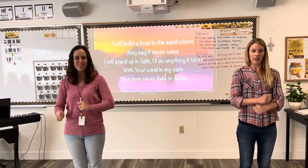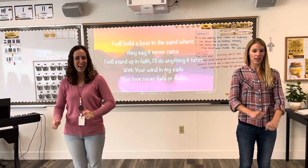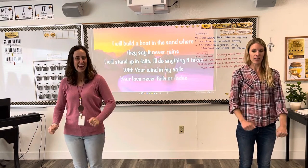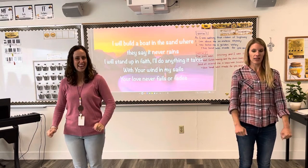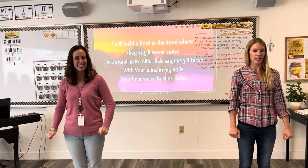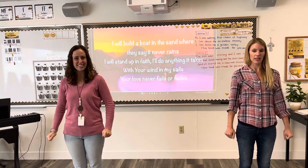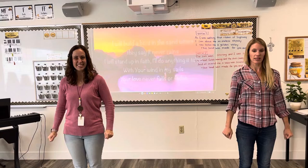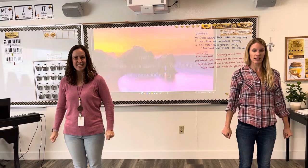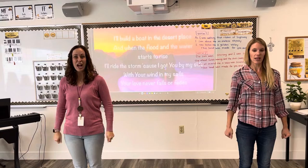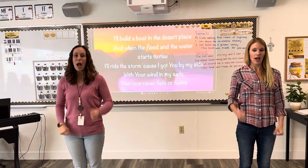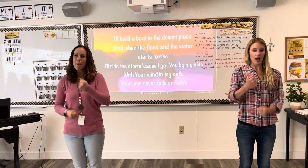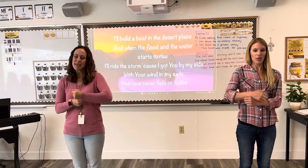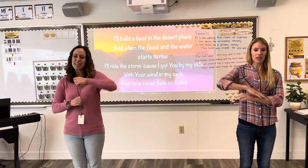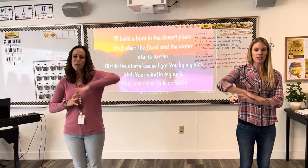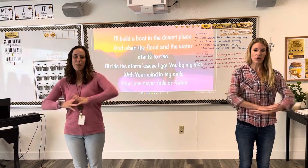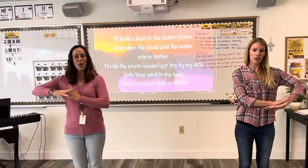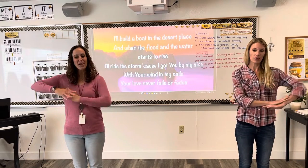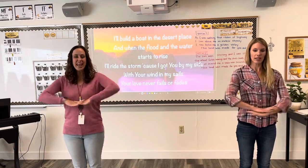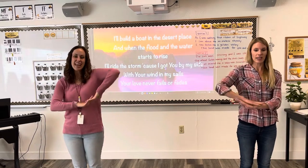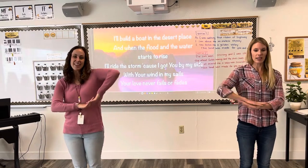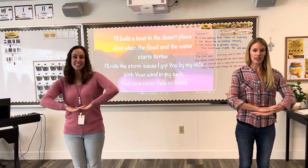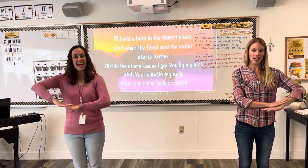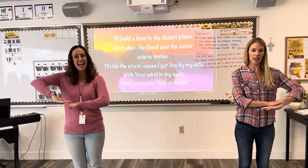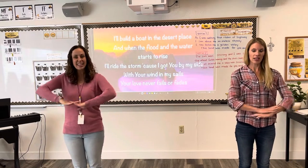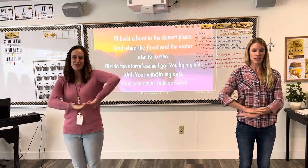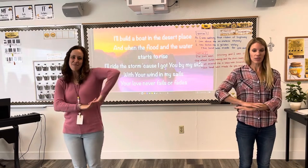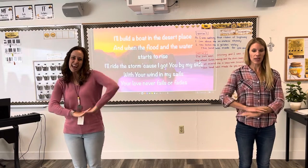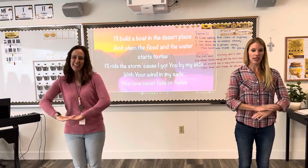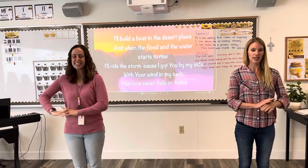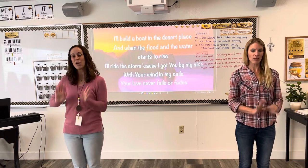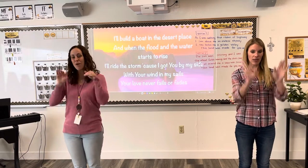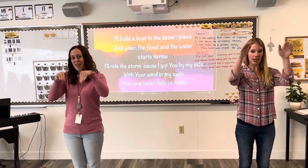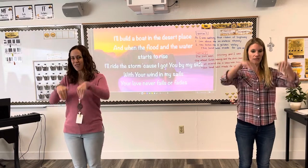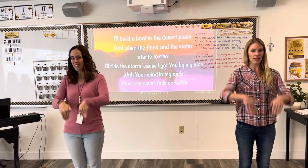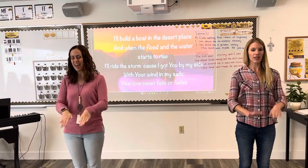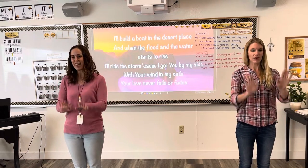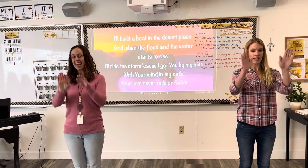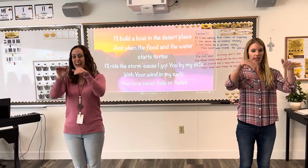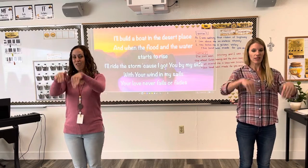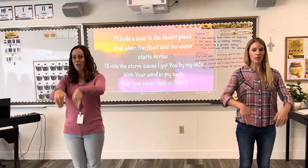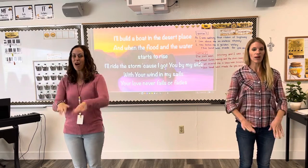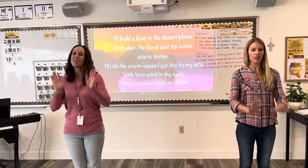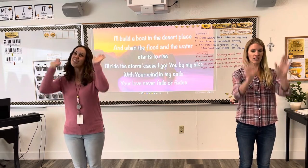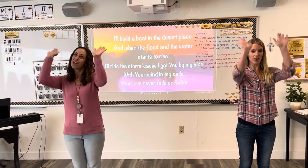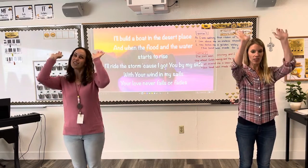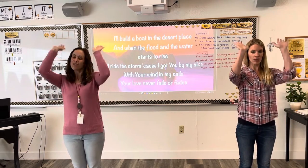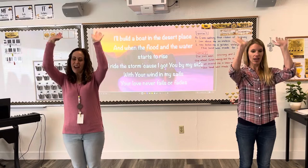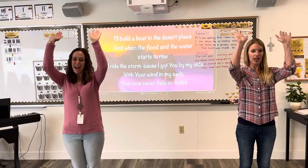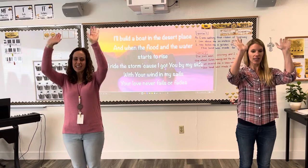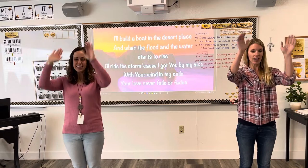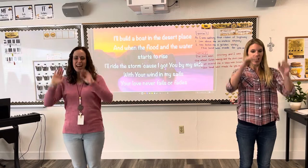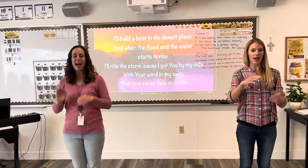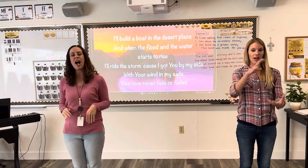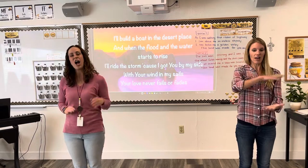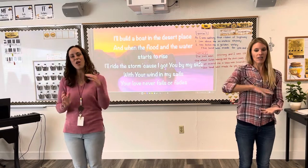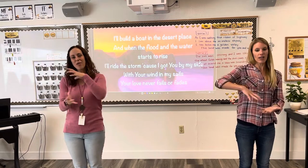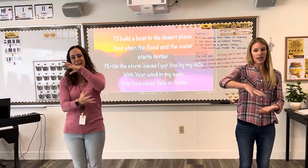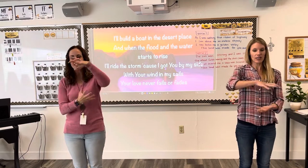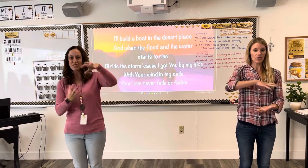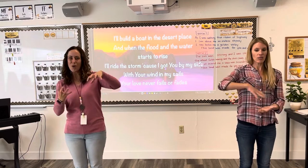fades I'll build a boat in the days of race And when the sun and the water starts to rise Yeah, I'll ride the storm